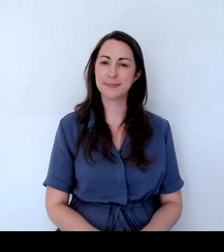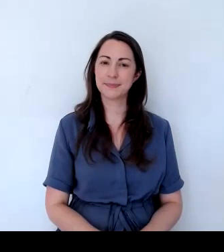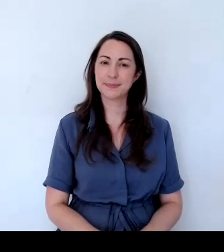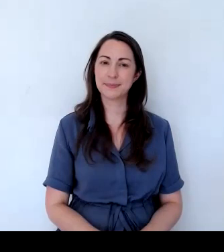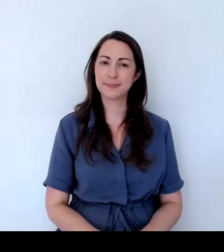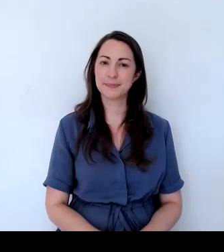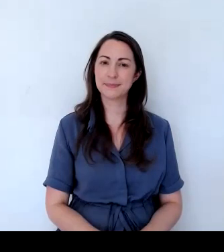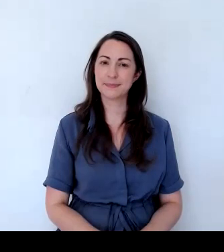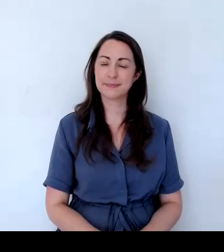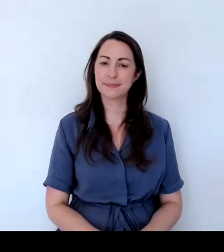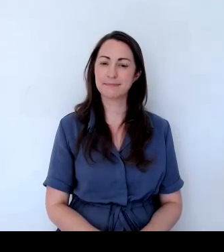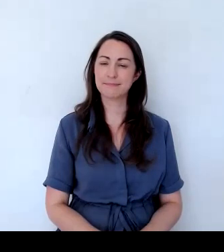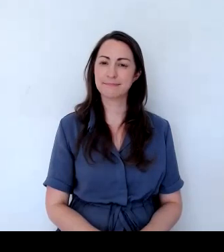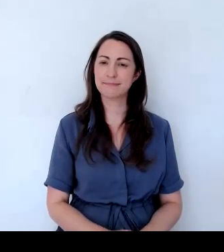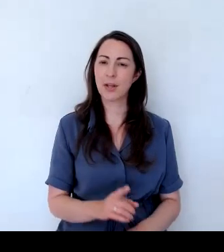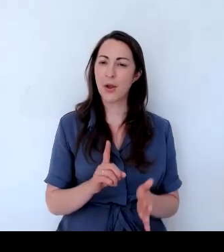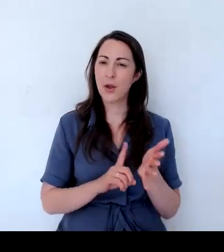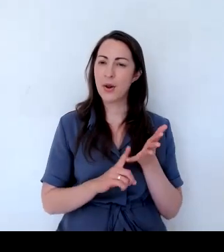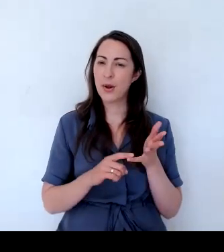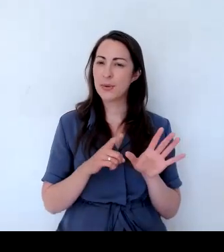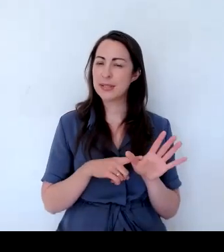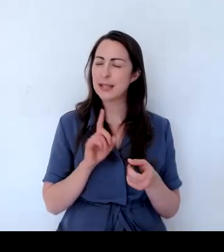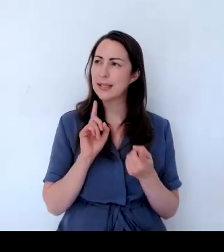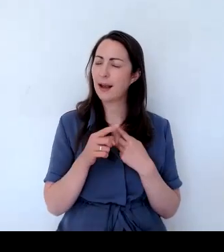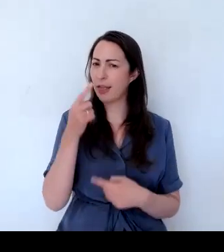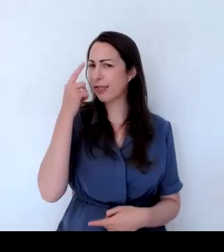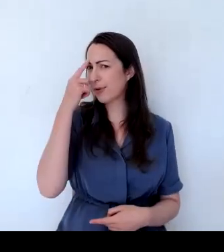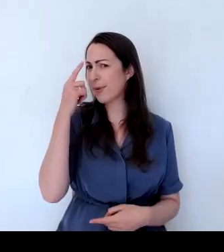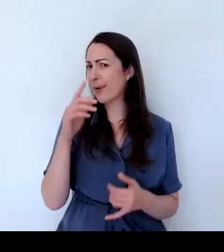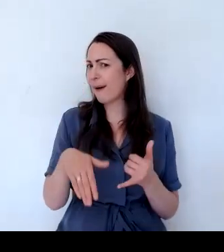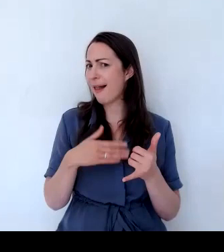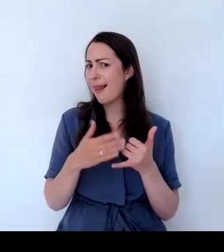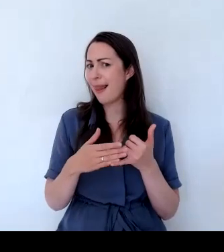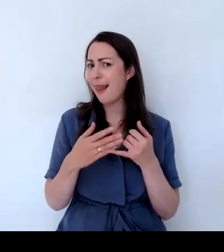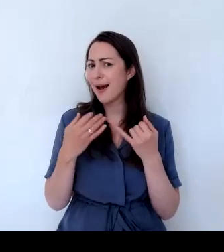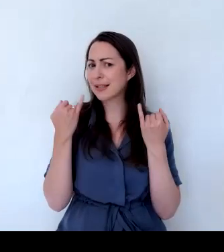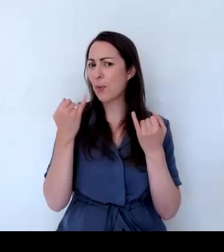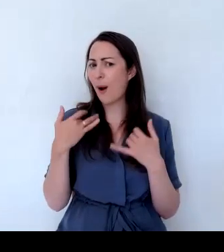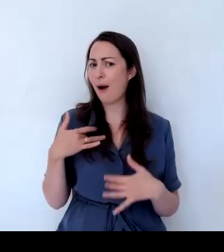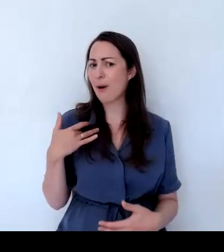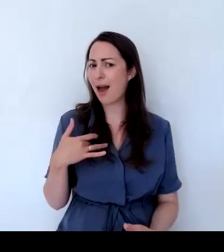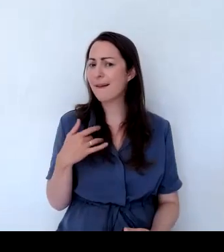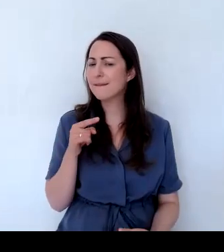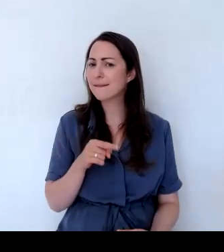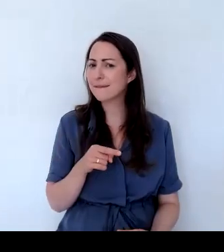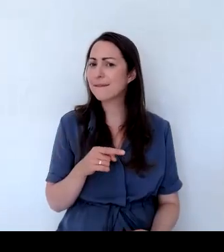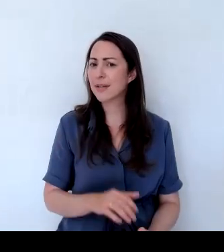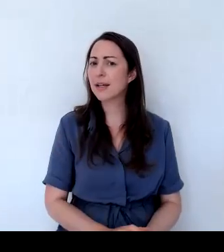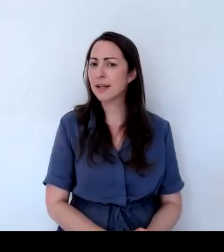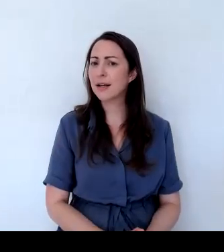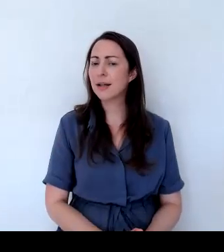I thought this was our last wildlife gardening event. Oh, is it? Oh, no, no, no. We've got one more.